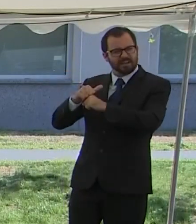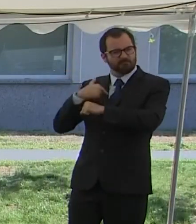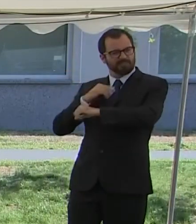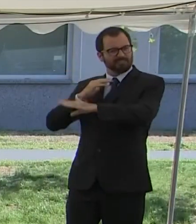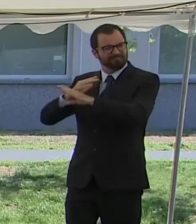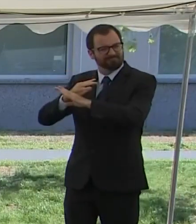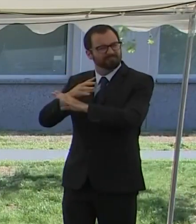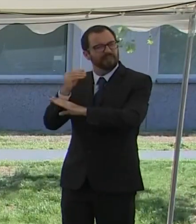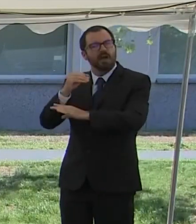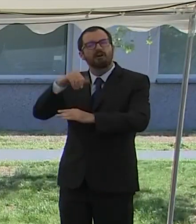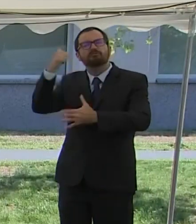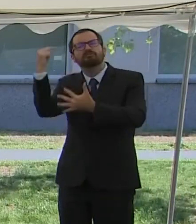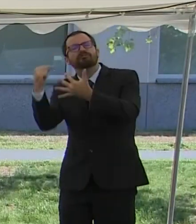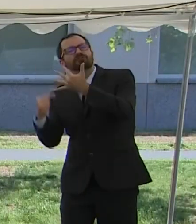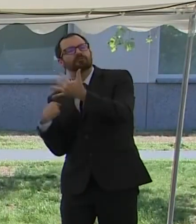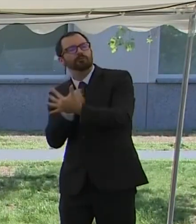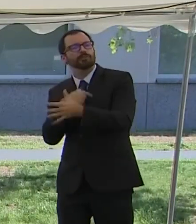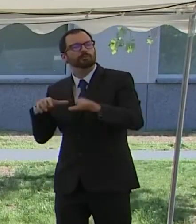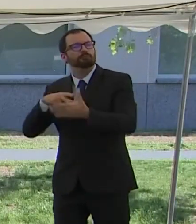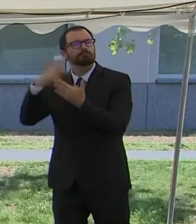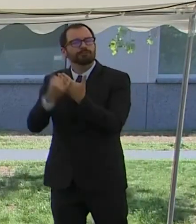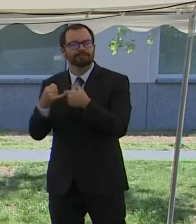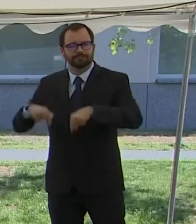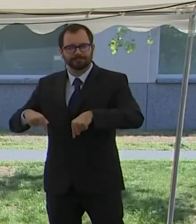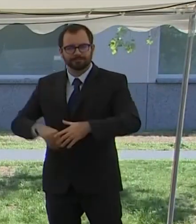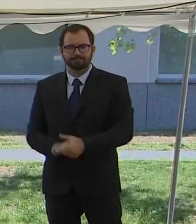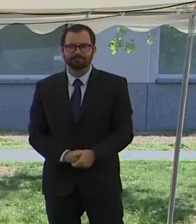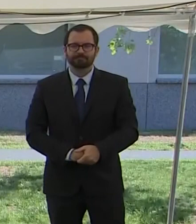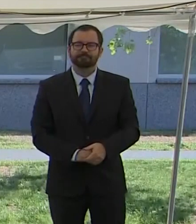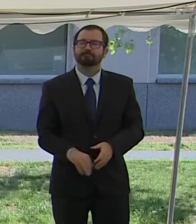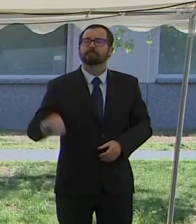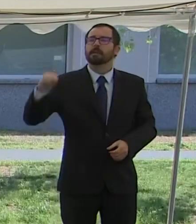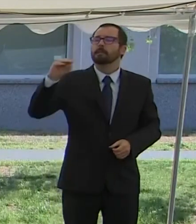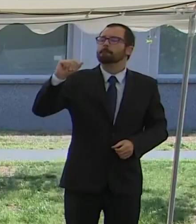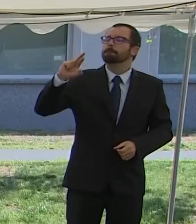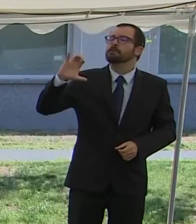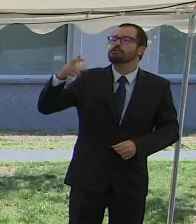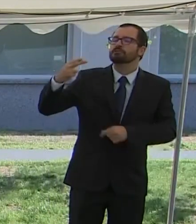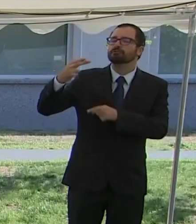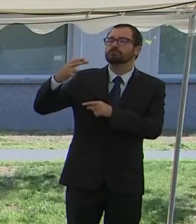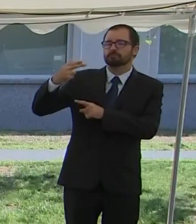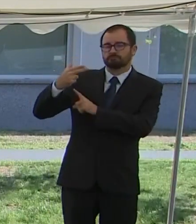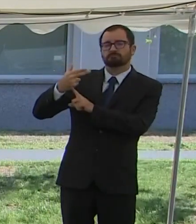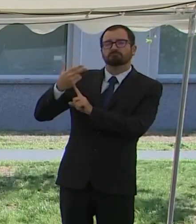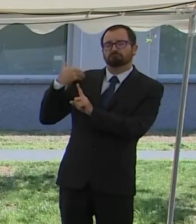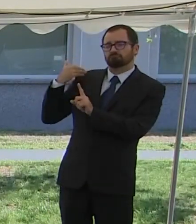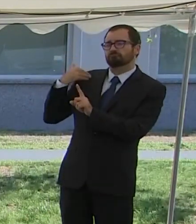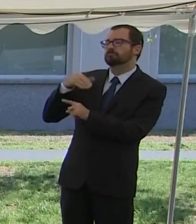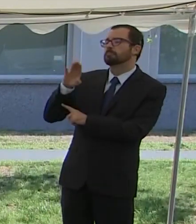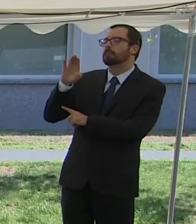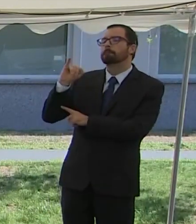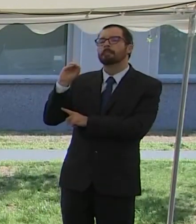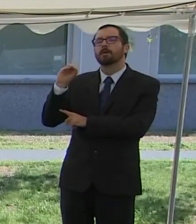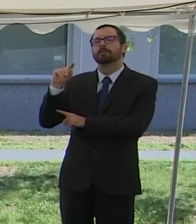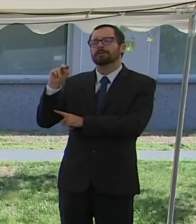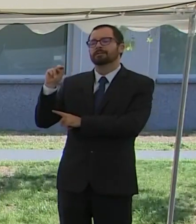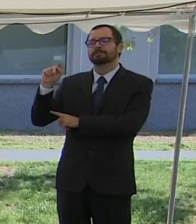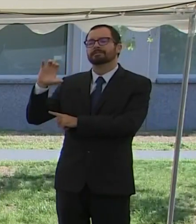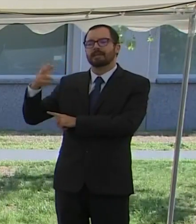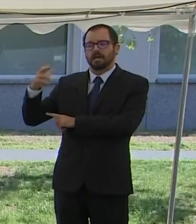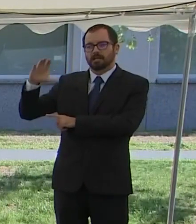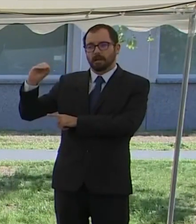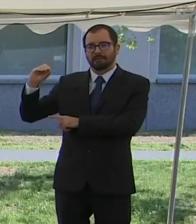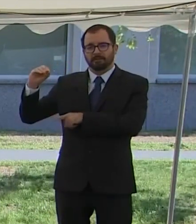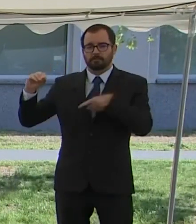announced a collaboration to develop a potential COVID-19 vaccine. This collaboration brought together